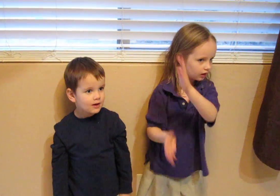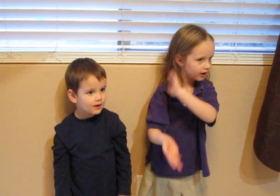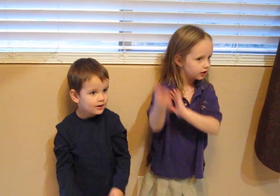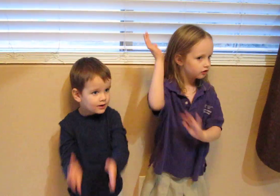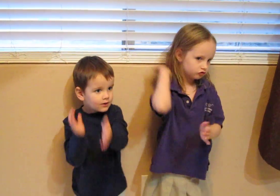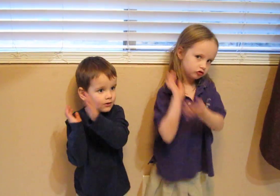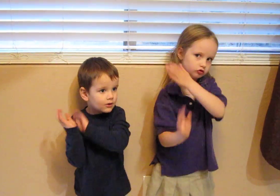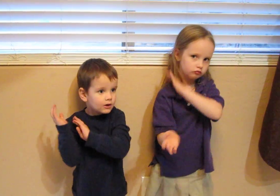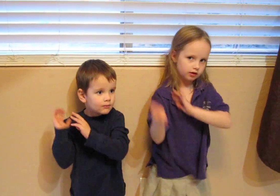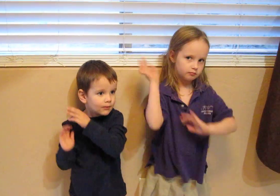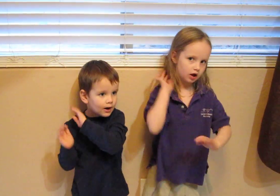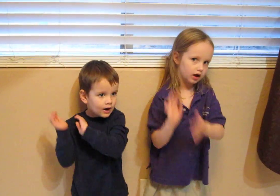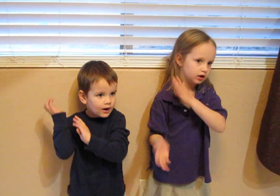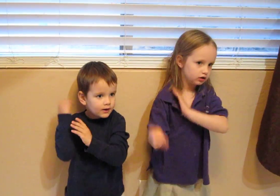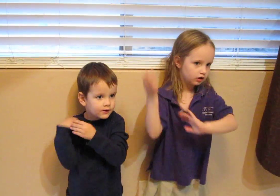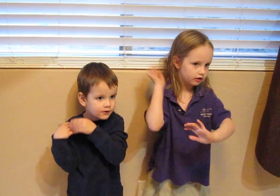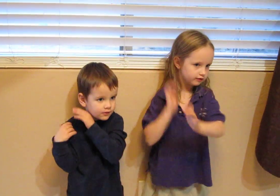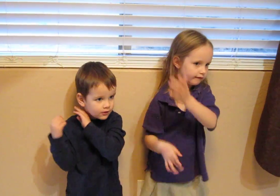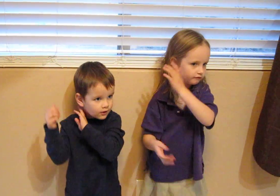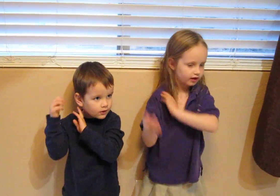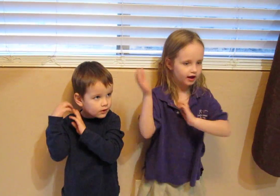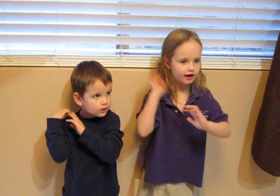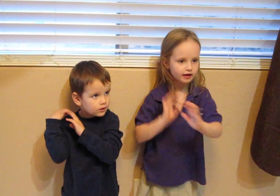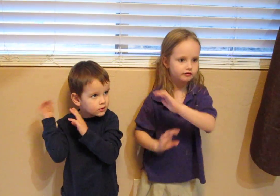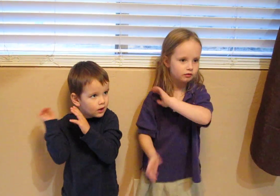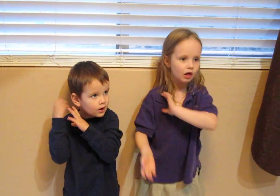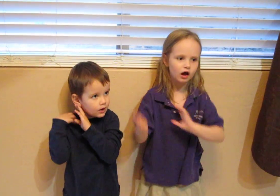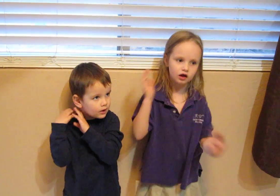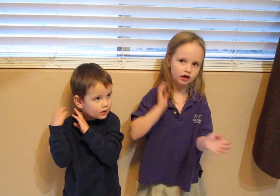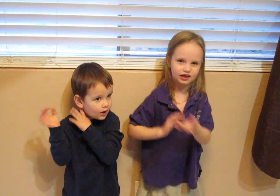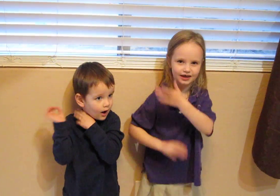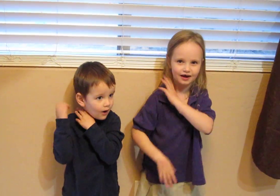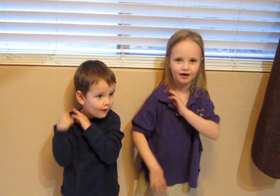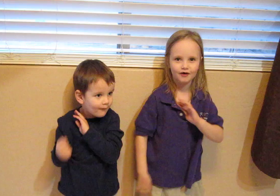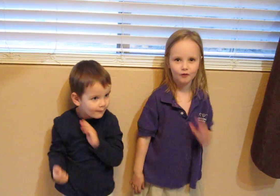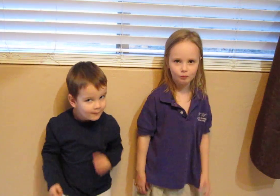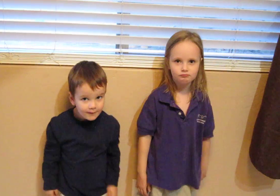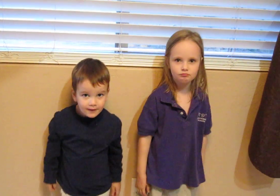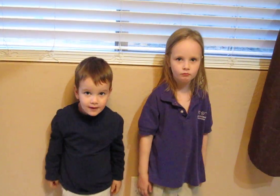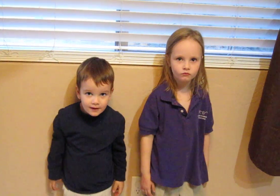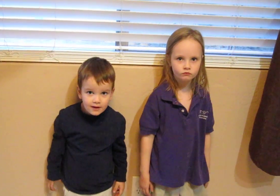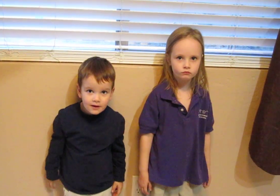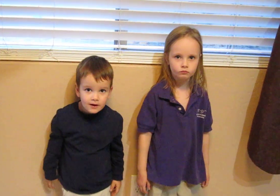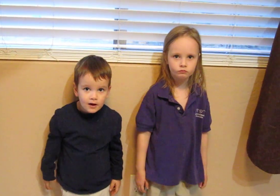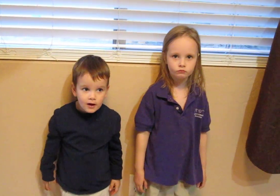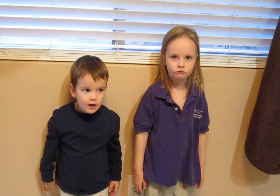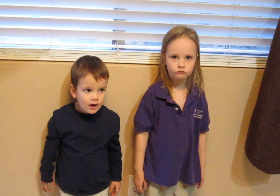to remind us of days long ago. Hello. Do you want a bath?